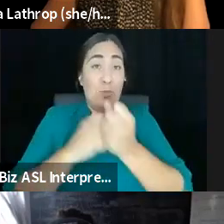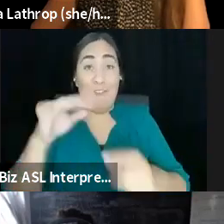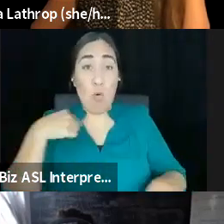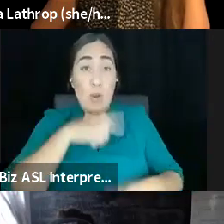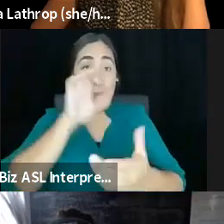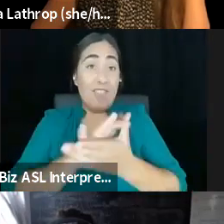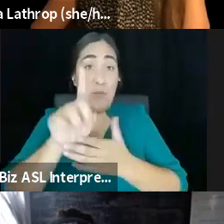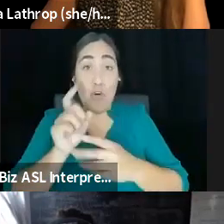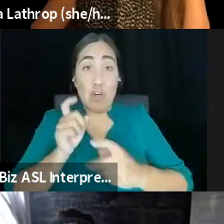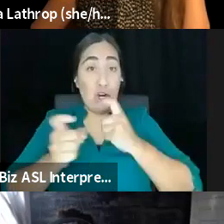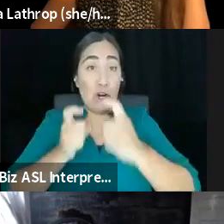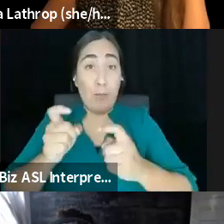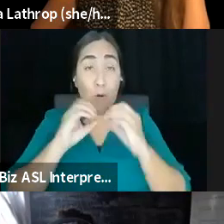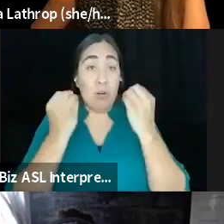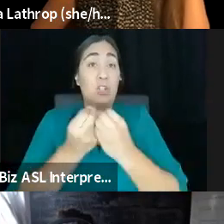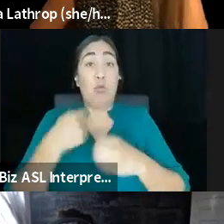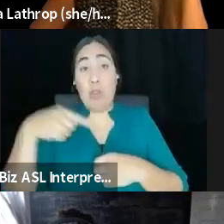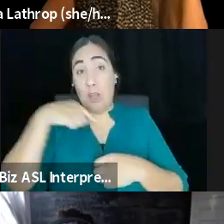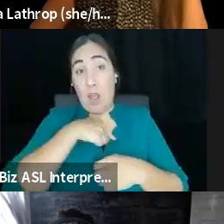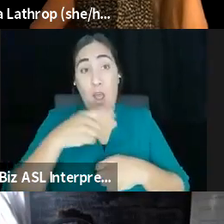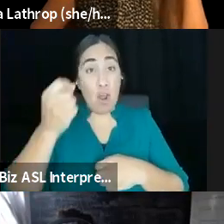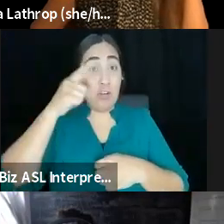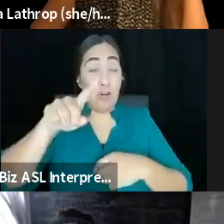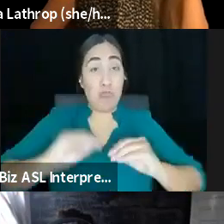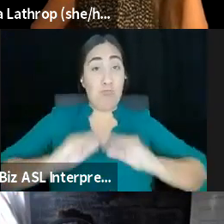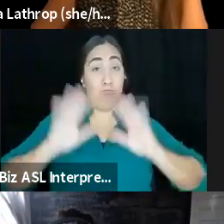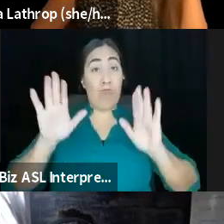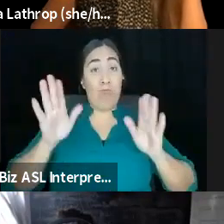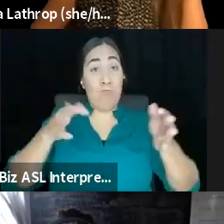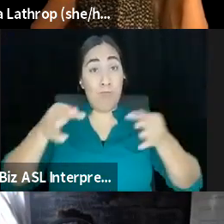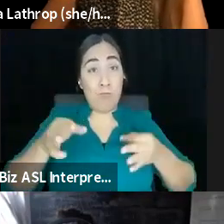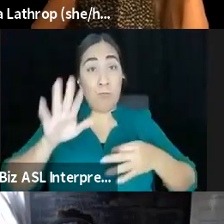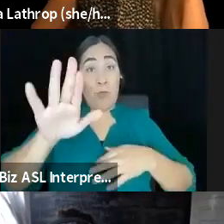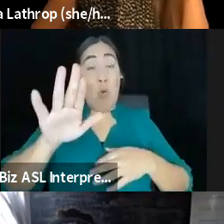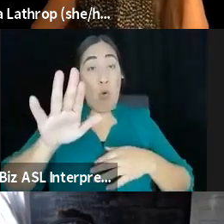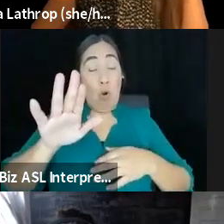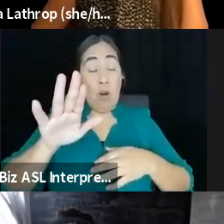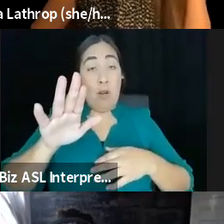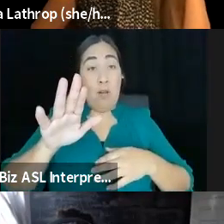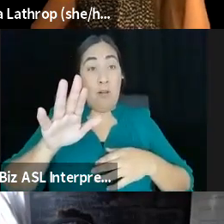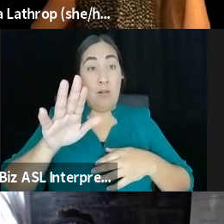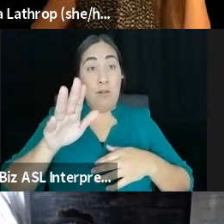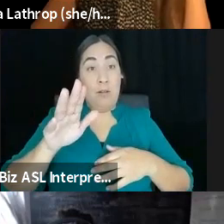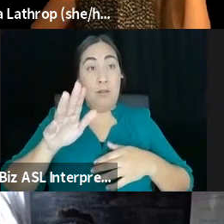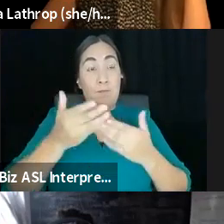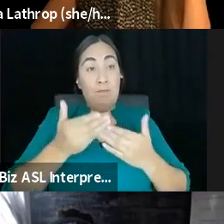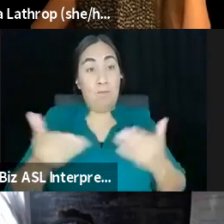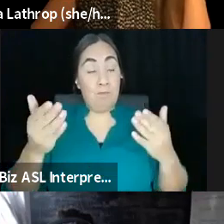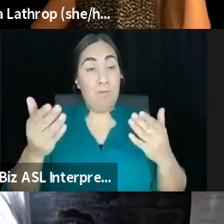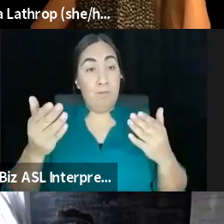transparent about your practices and what you're doing and we'll support you in this way. But it's going to be tough to figure out that relationship